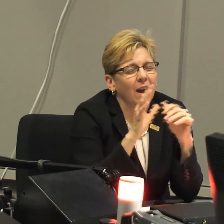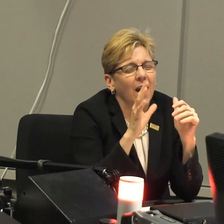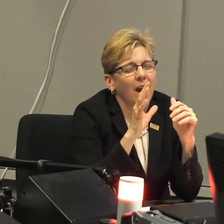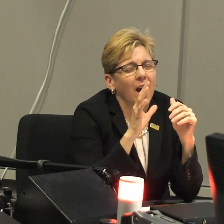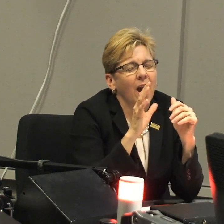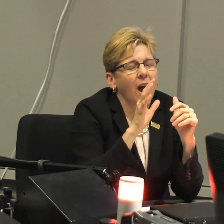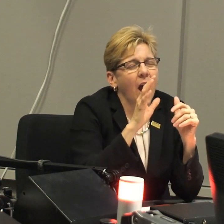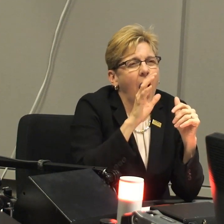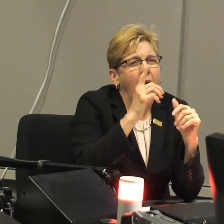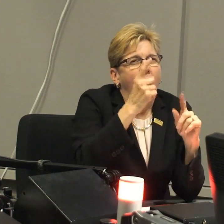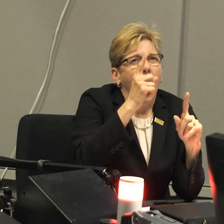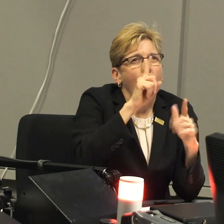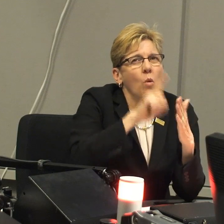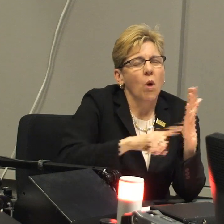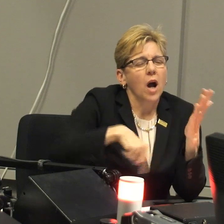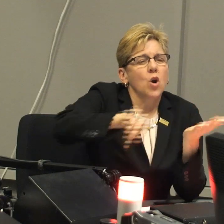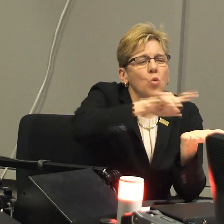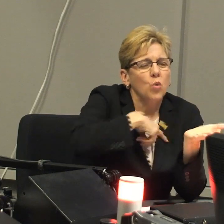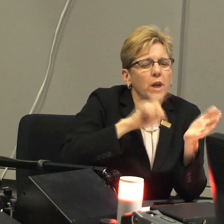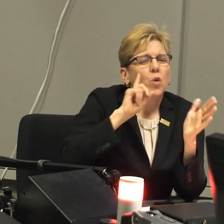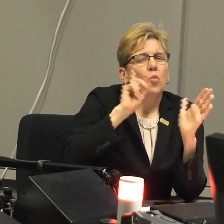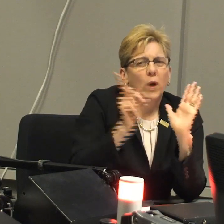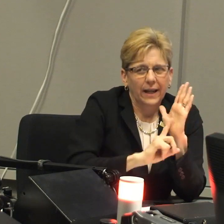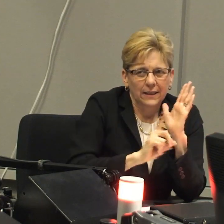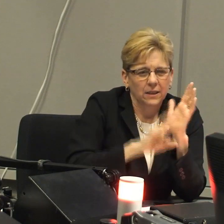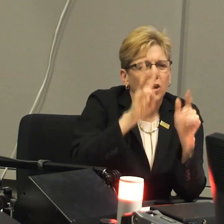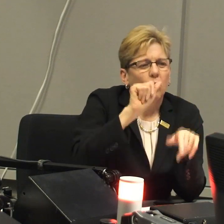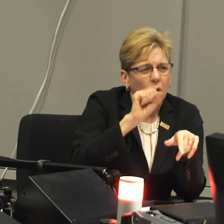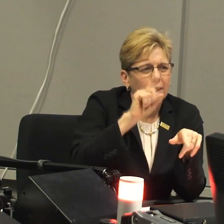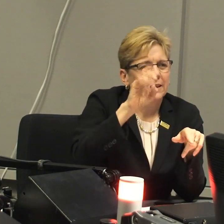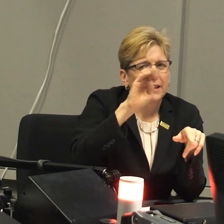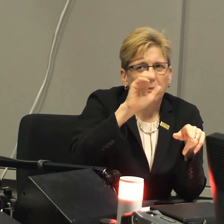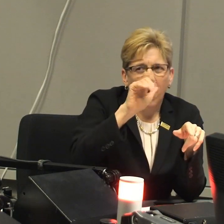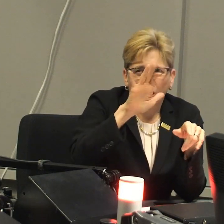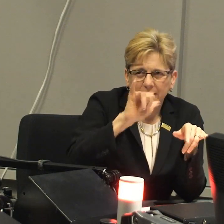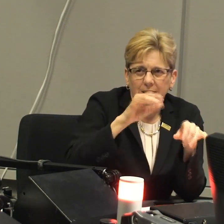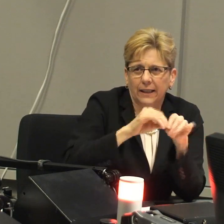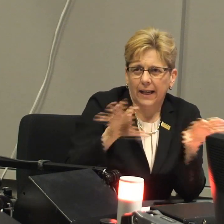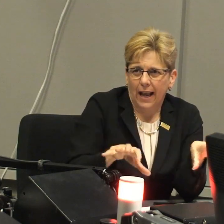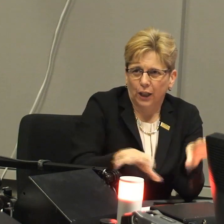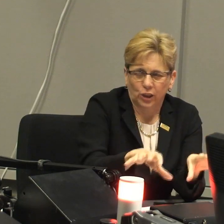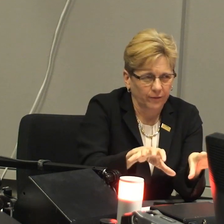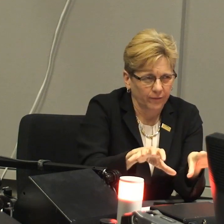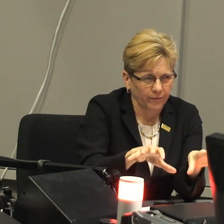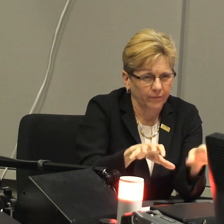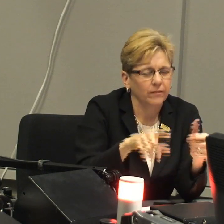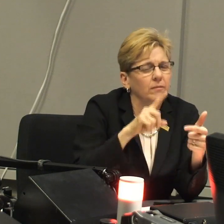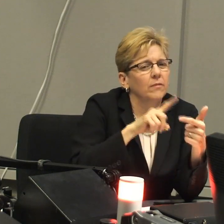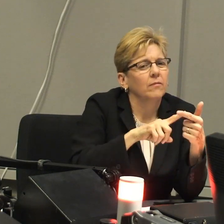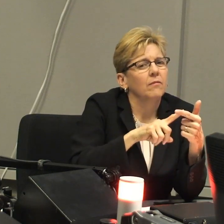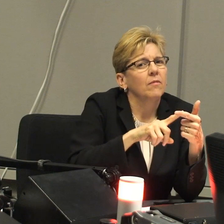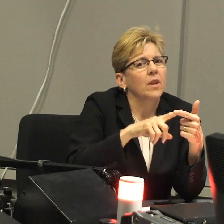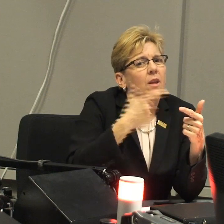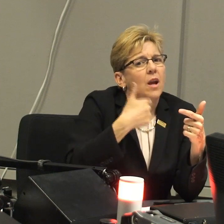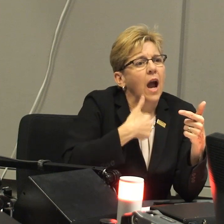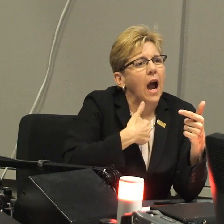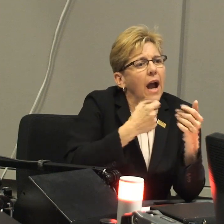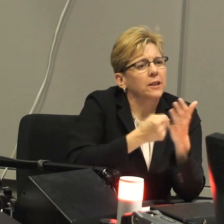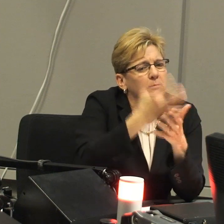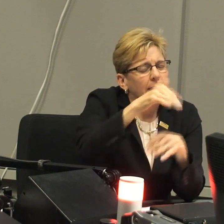the night with them. And, you know, what we witnessed together was democracy in action.